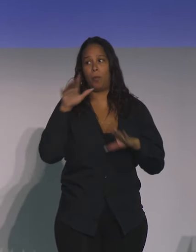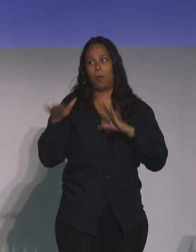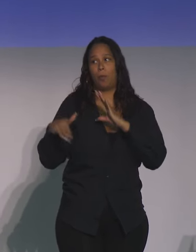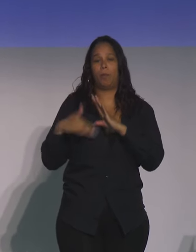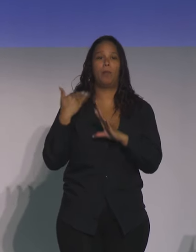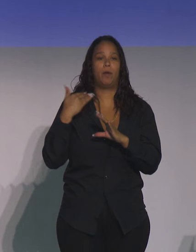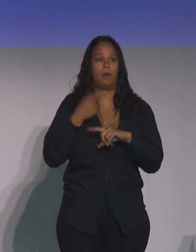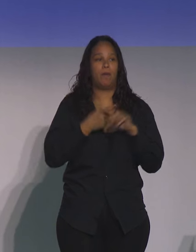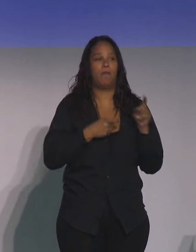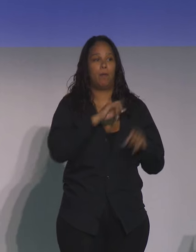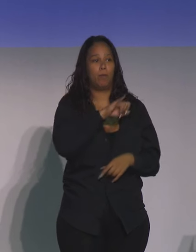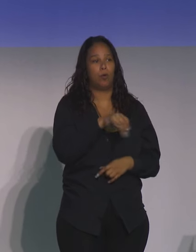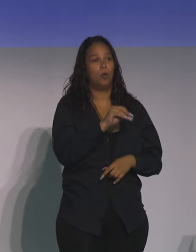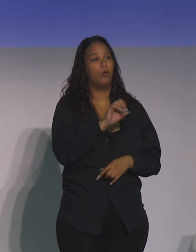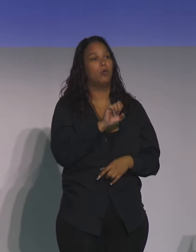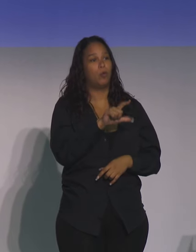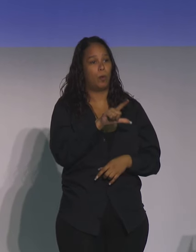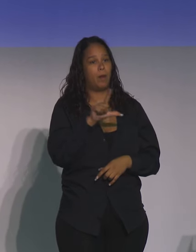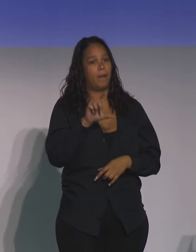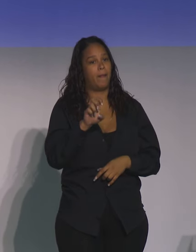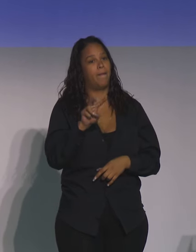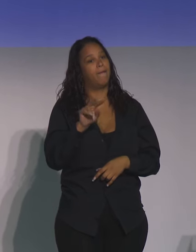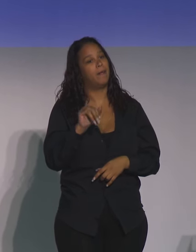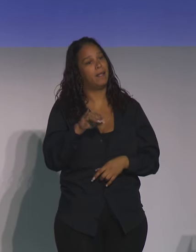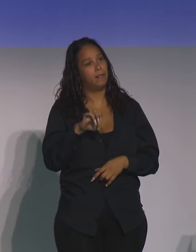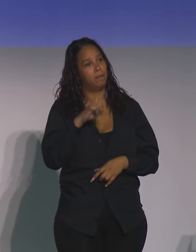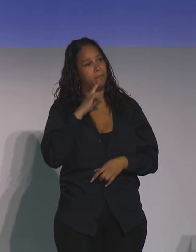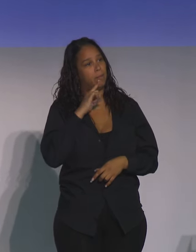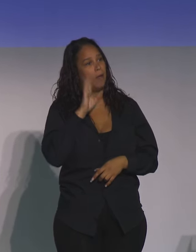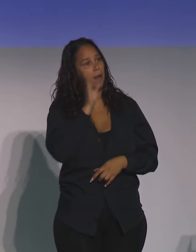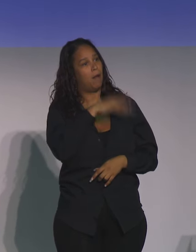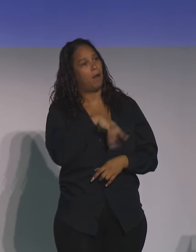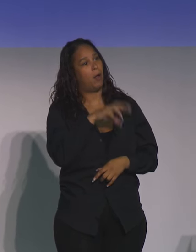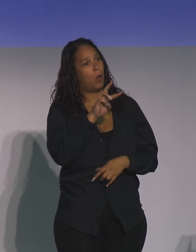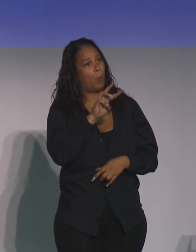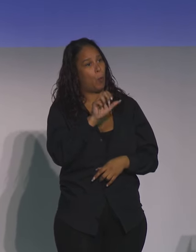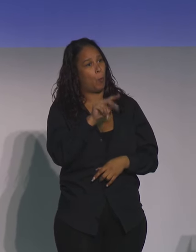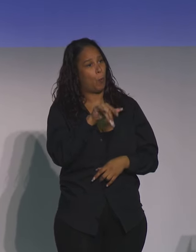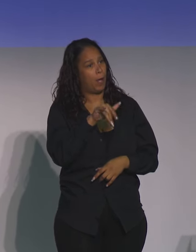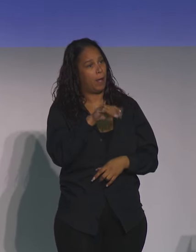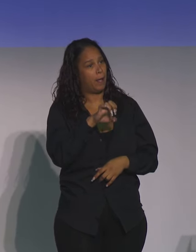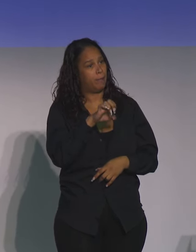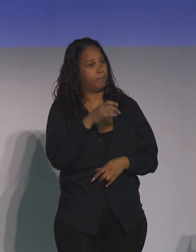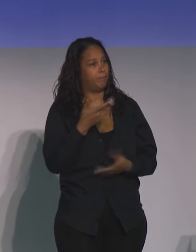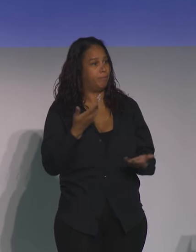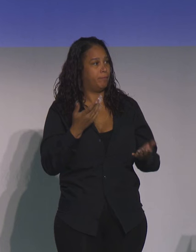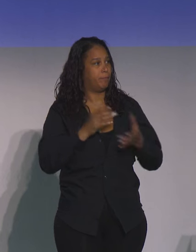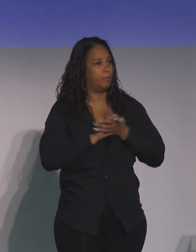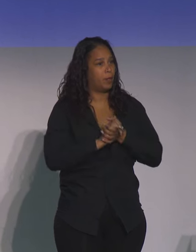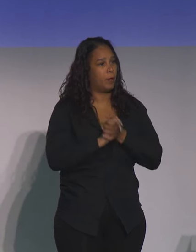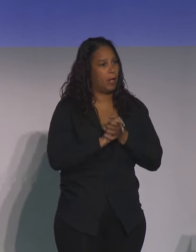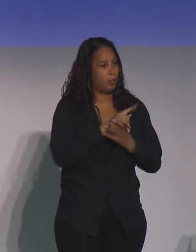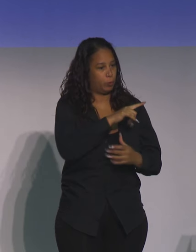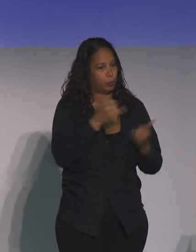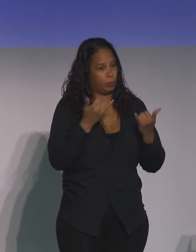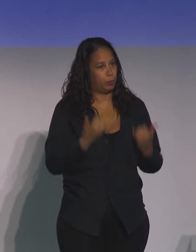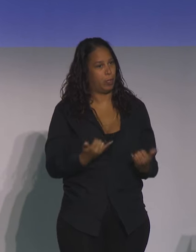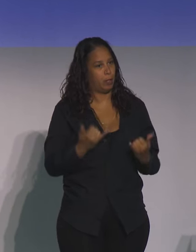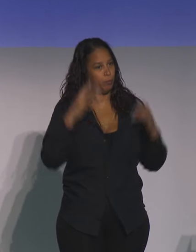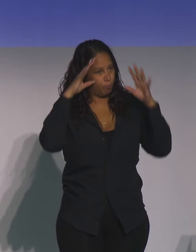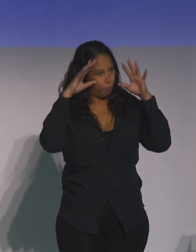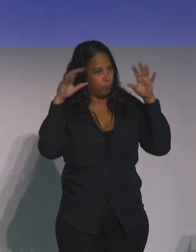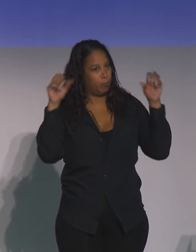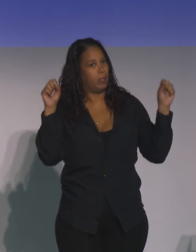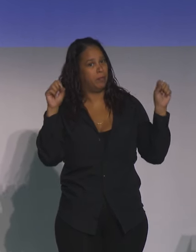from Joel Levine. And Joel said, Wayne, congratulations, you're president of my alma mater. I had not known that